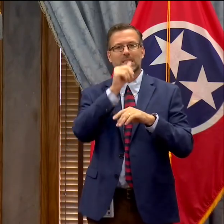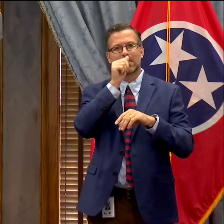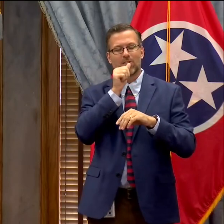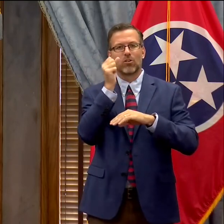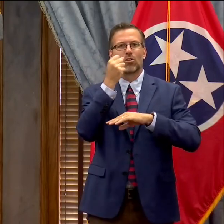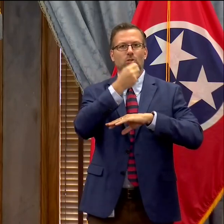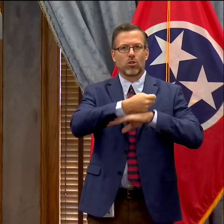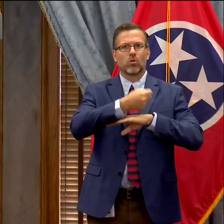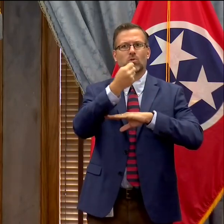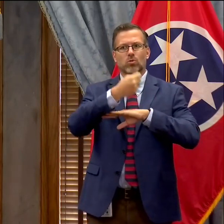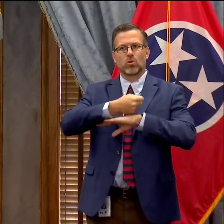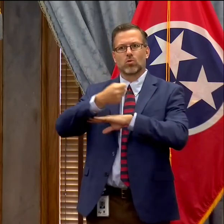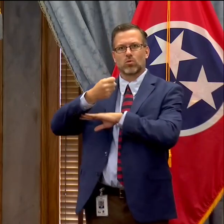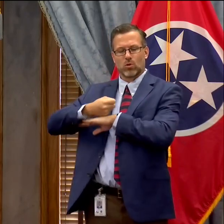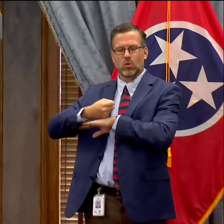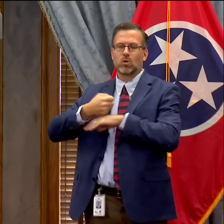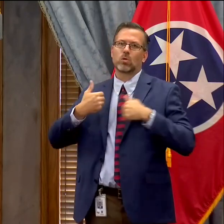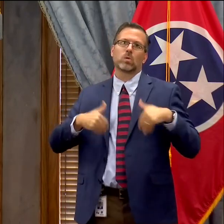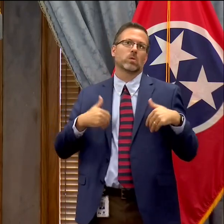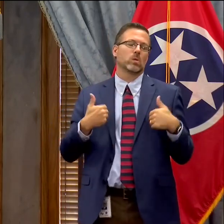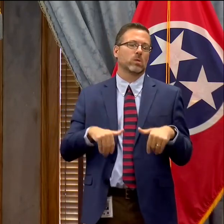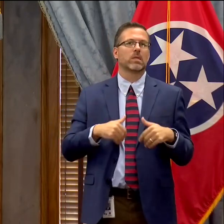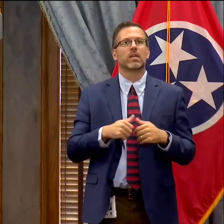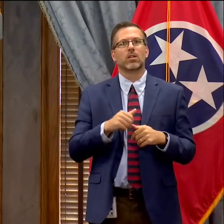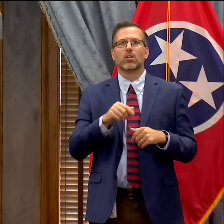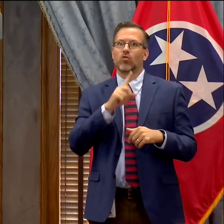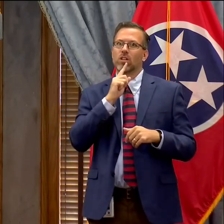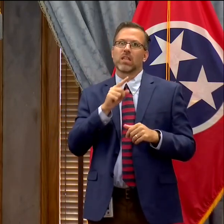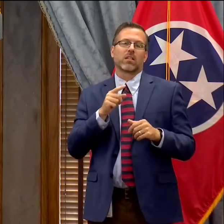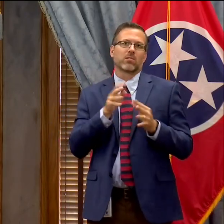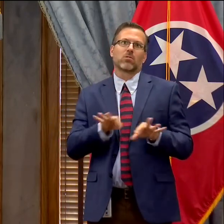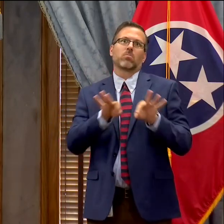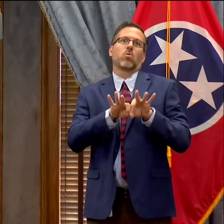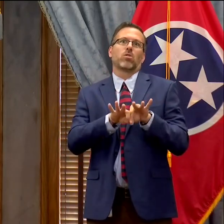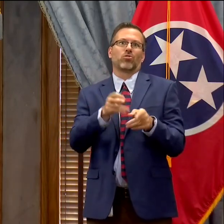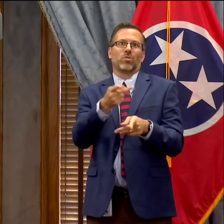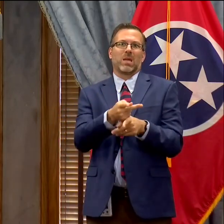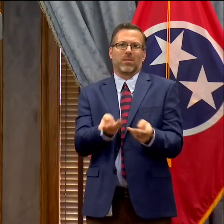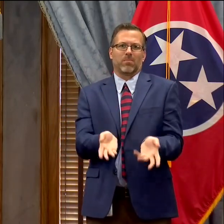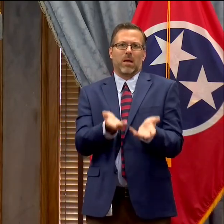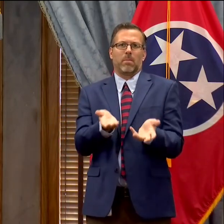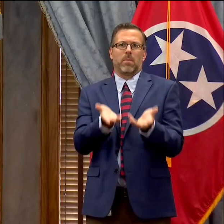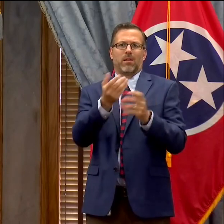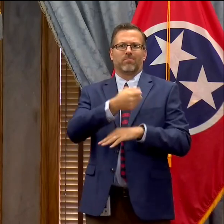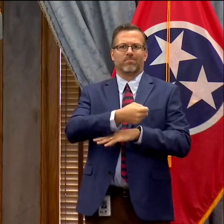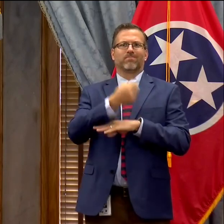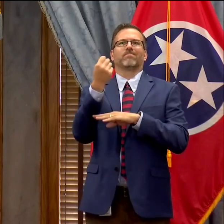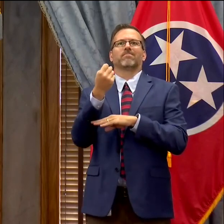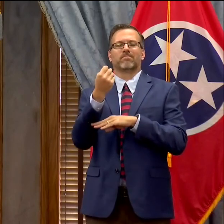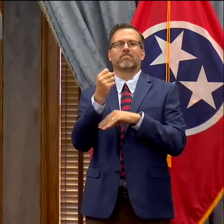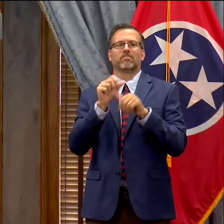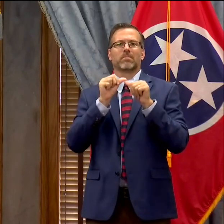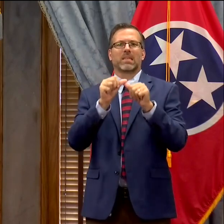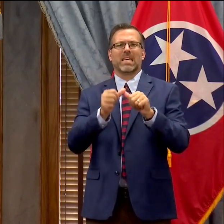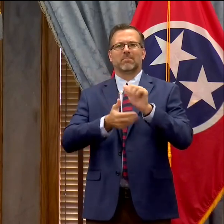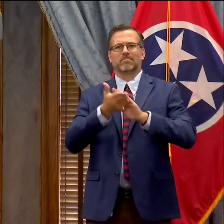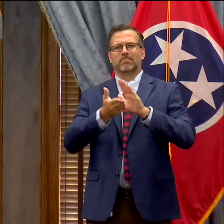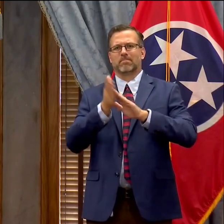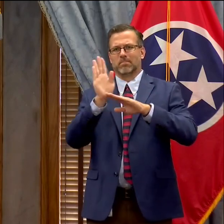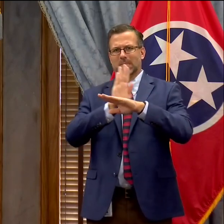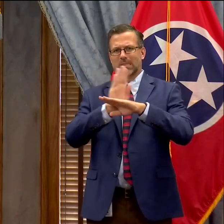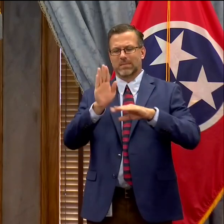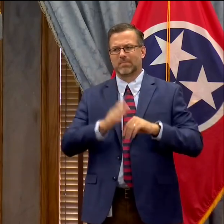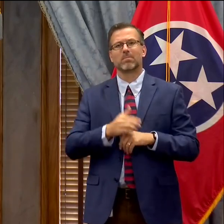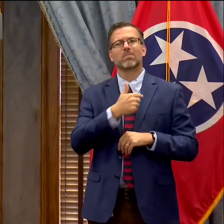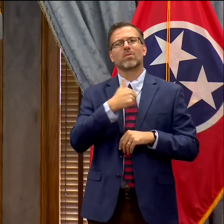need to make sure that we can do everything we can to keep that from happening here in our state. So we launched, as you